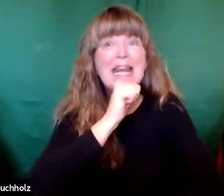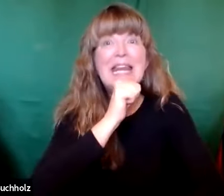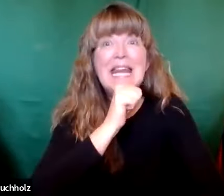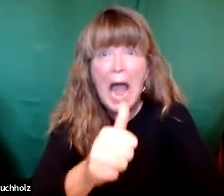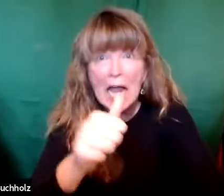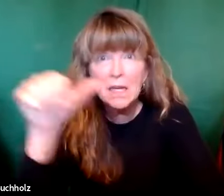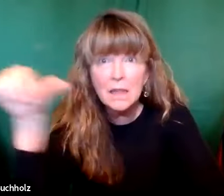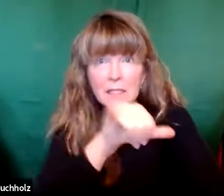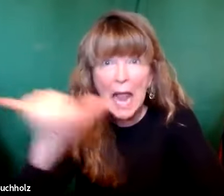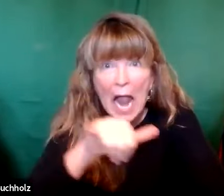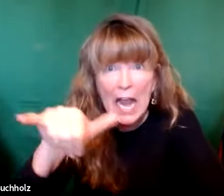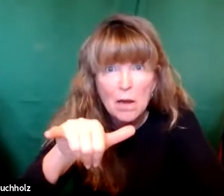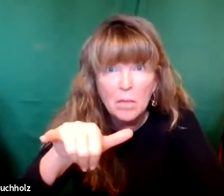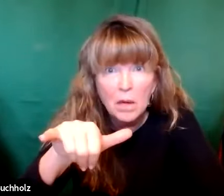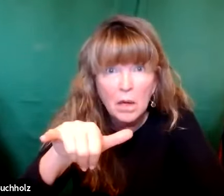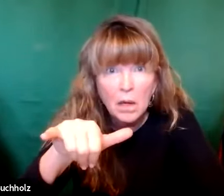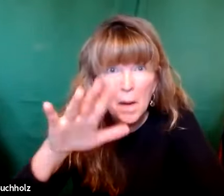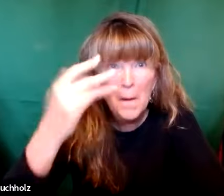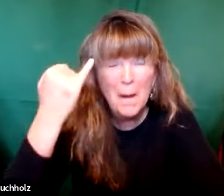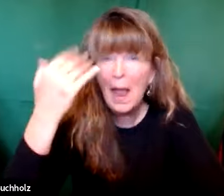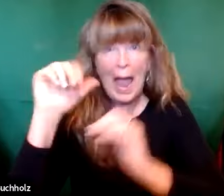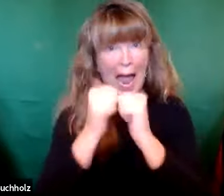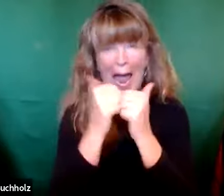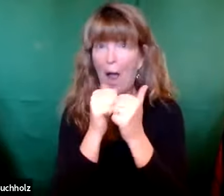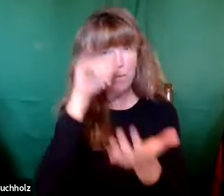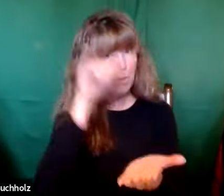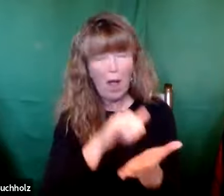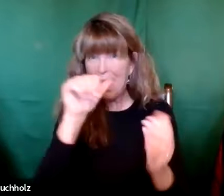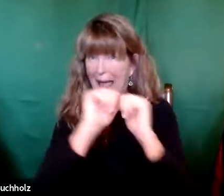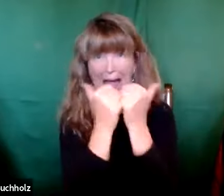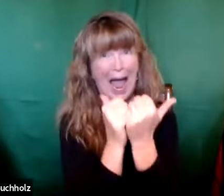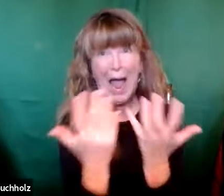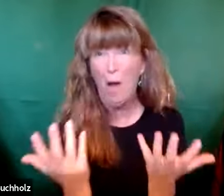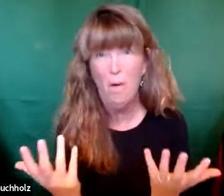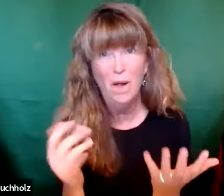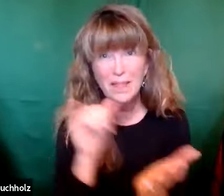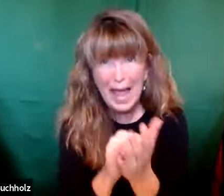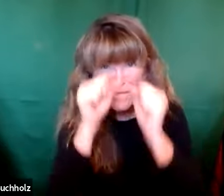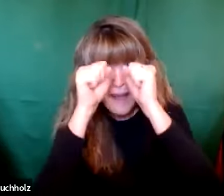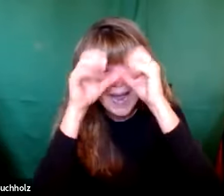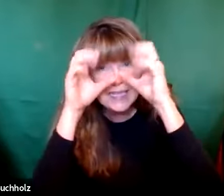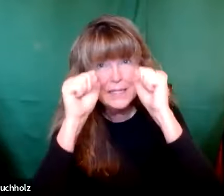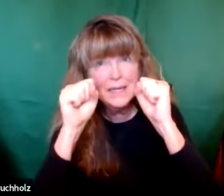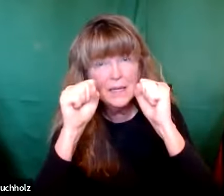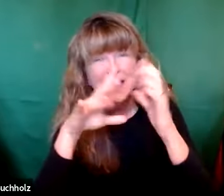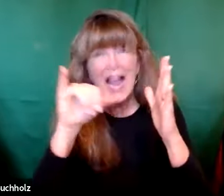the exact same DNA, the children's fingerprints are totally different. And we don't know how that works.